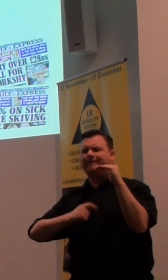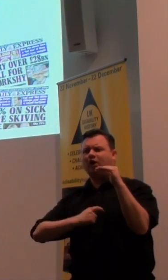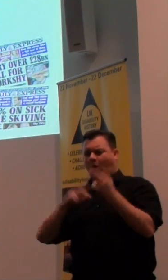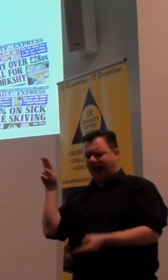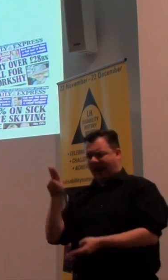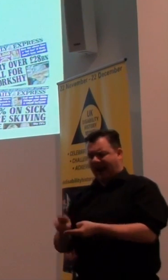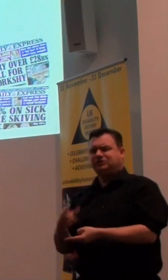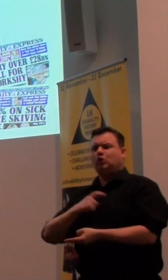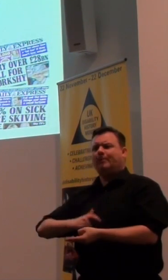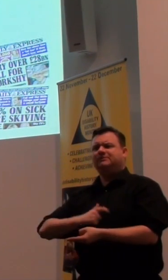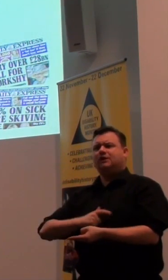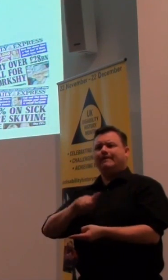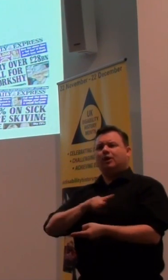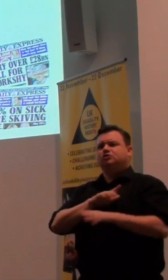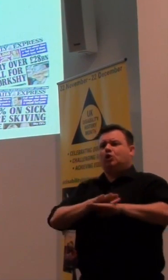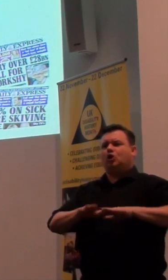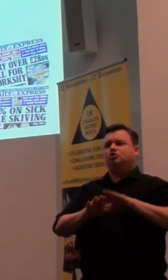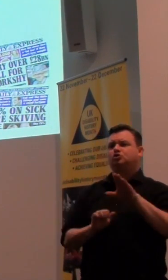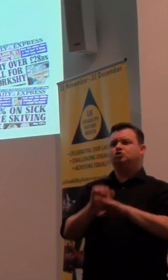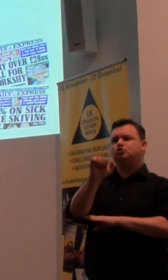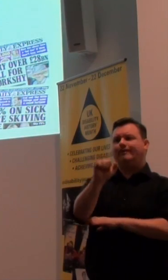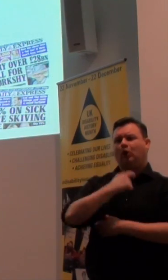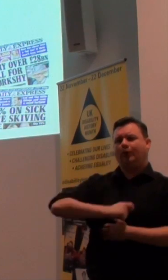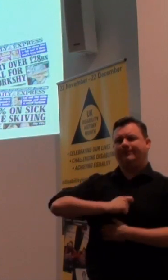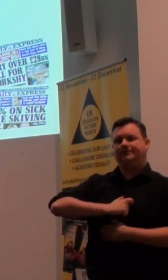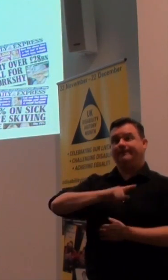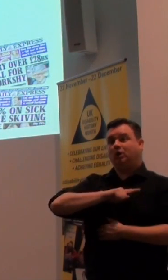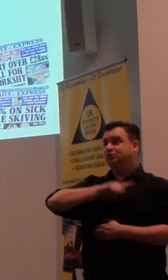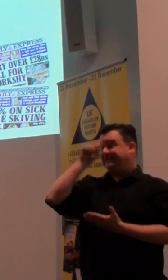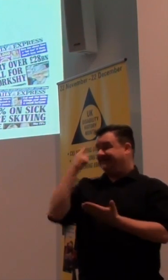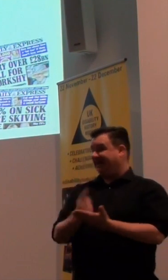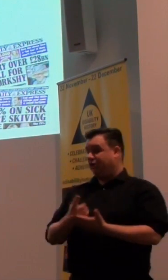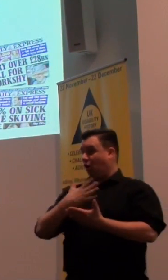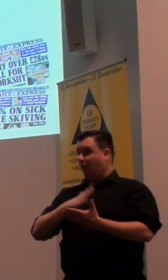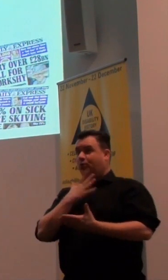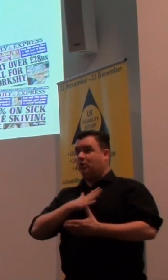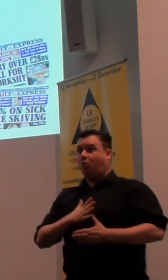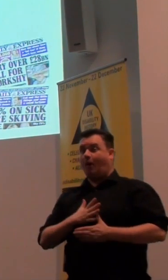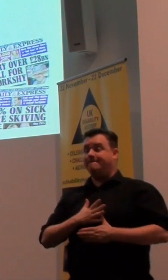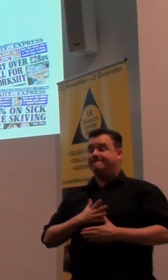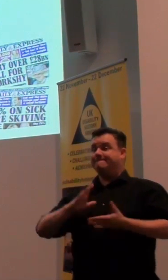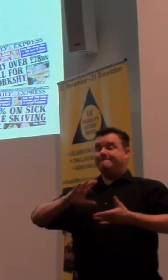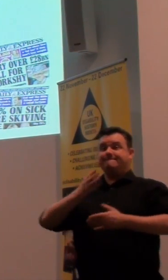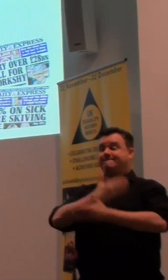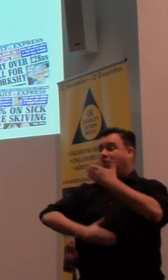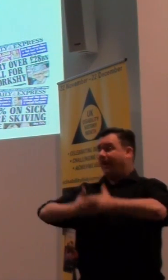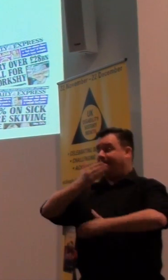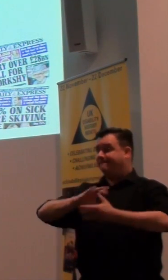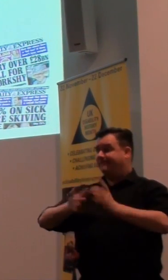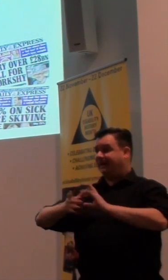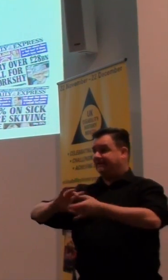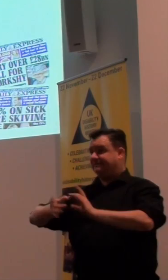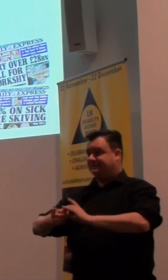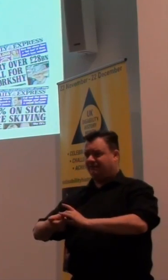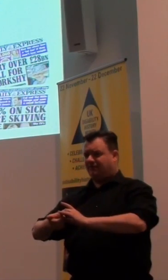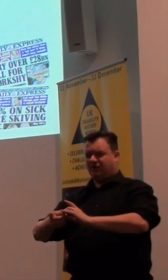humans, because we are not superhumans, because we choose not to, or don't want to go to the Paralympics? Should all disabled people be